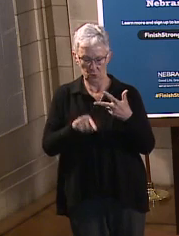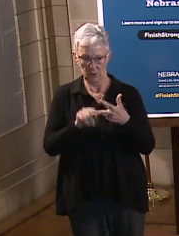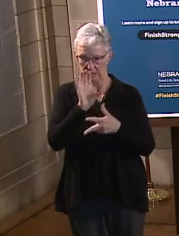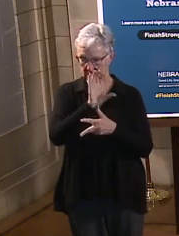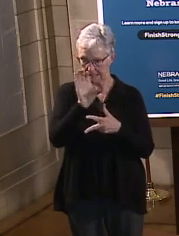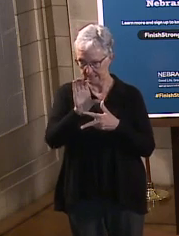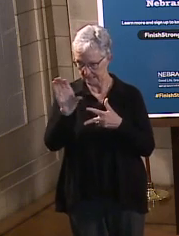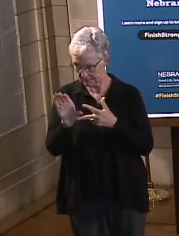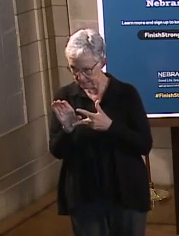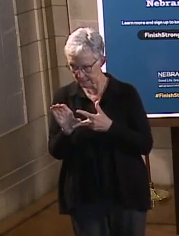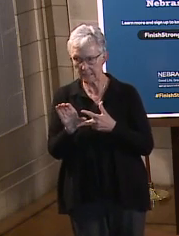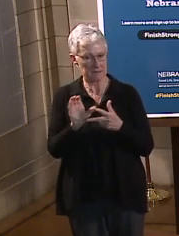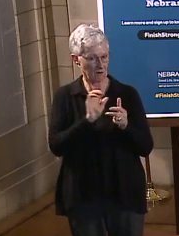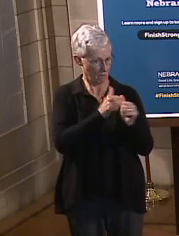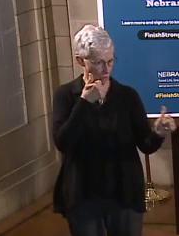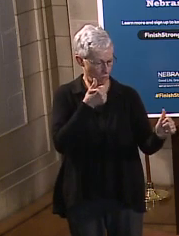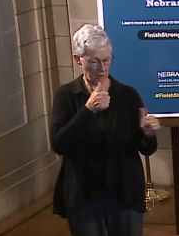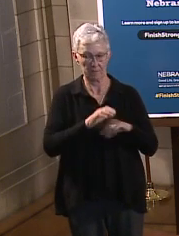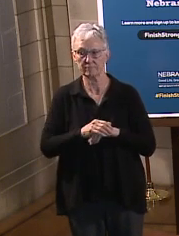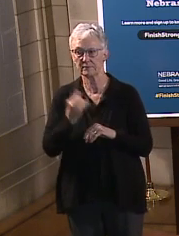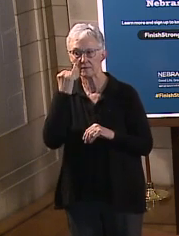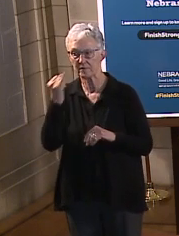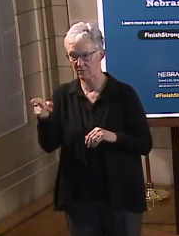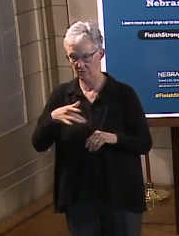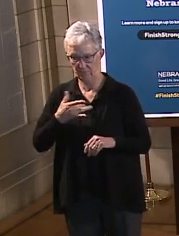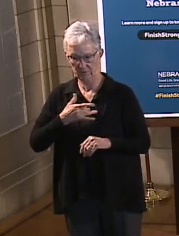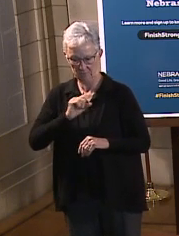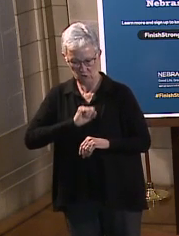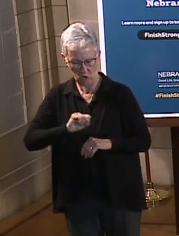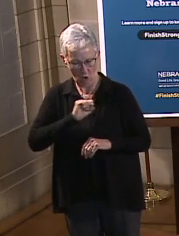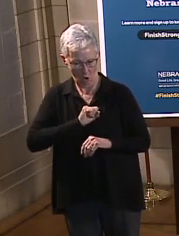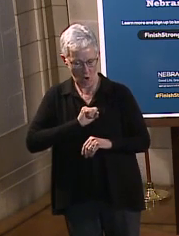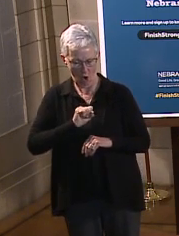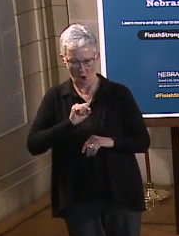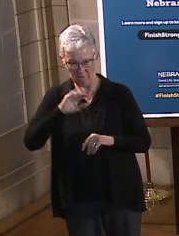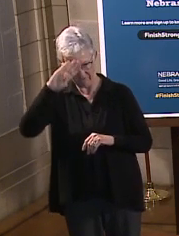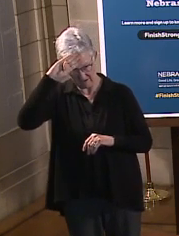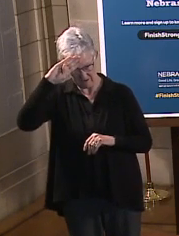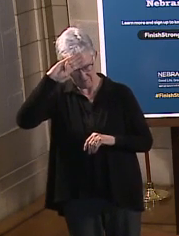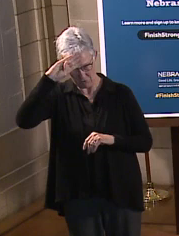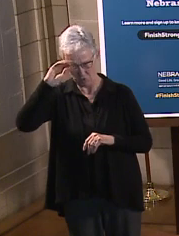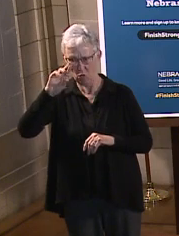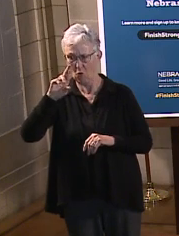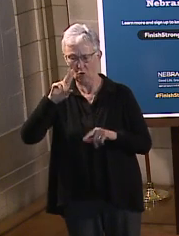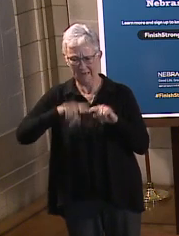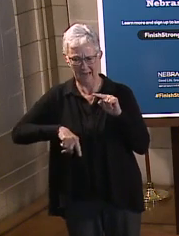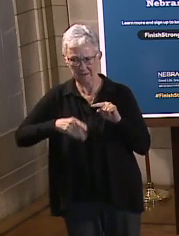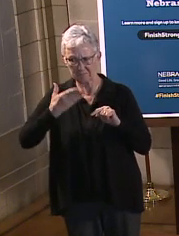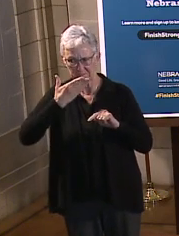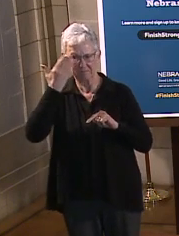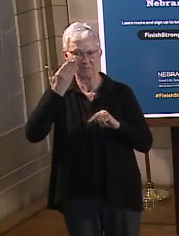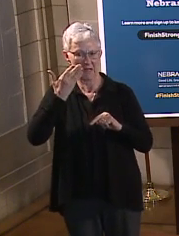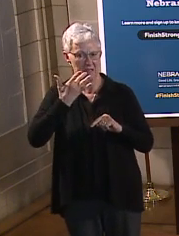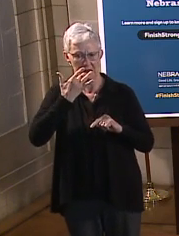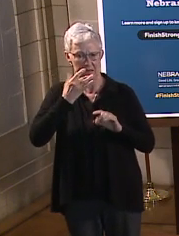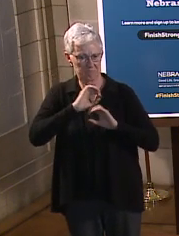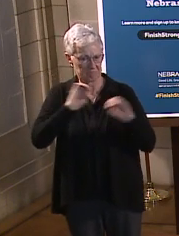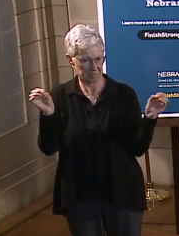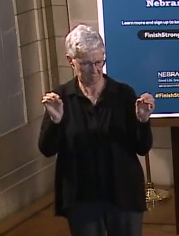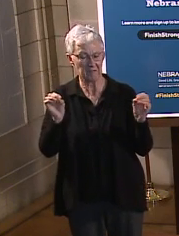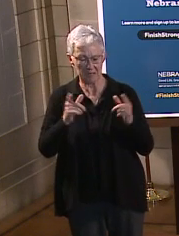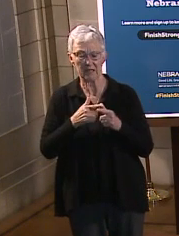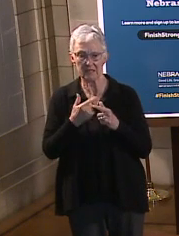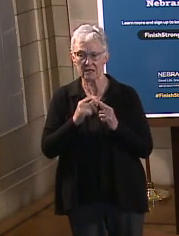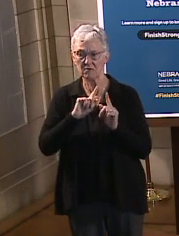cough, that fever, that lost sense of taste and smell, please stay home. Go get tested through Test Nebraska or another